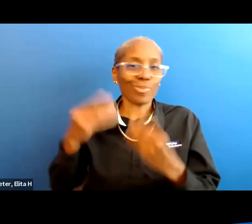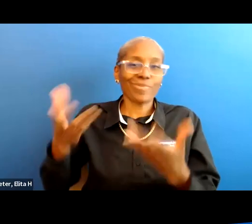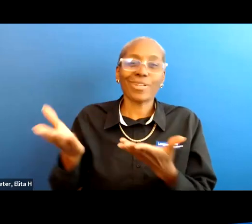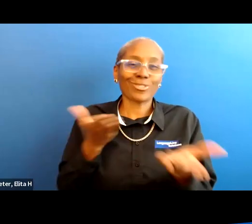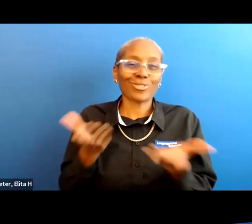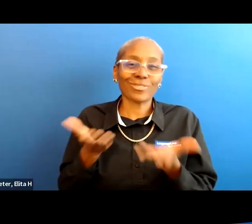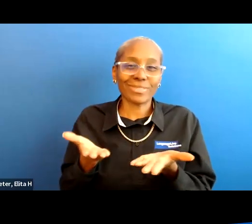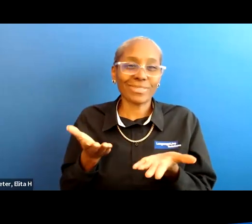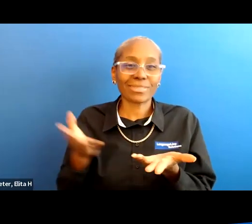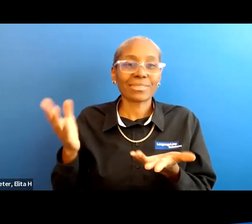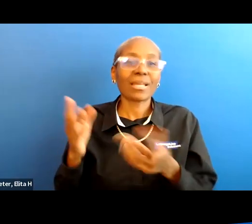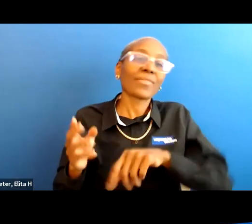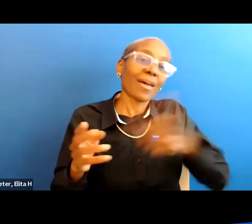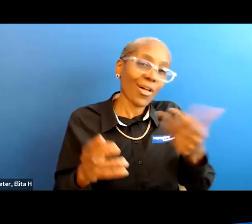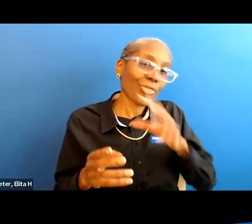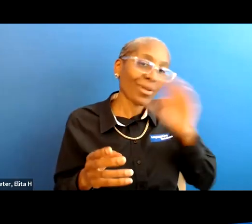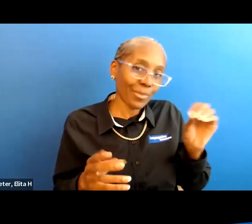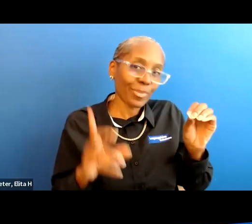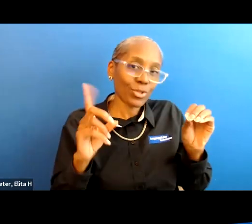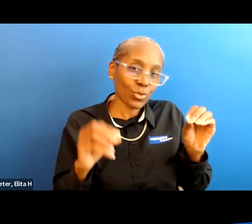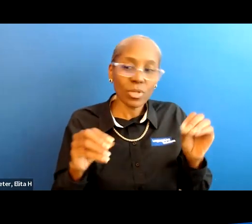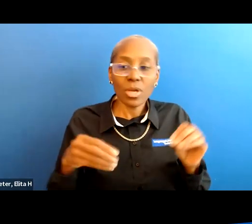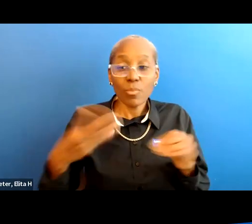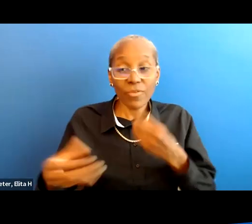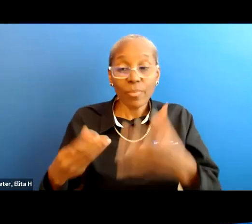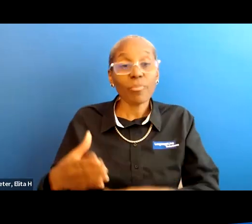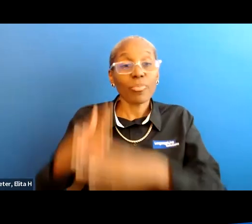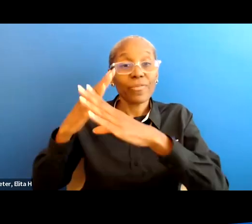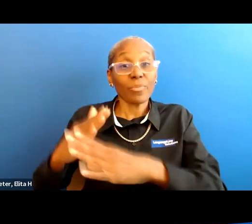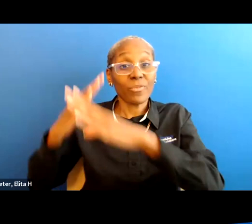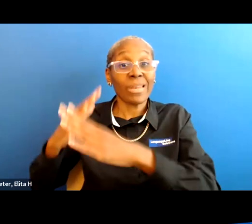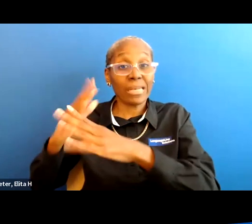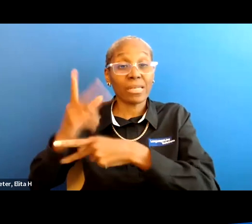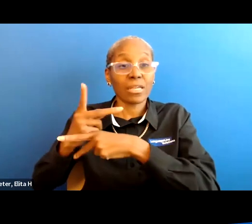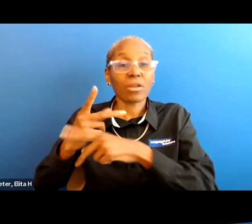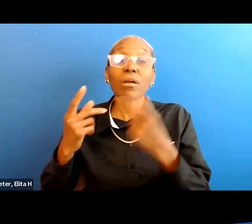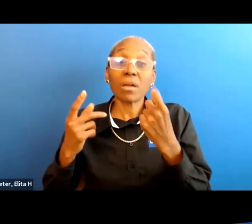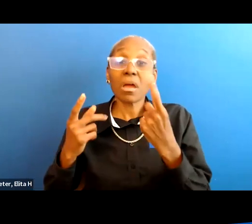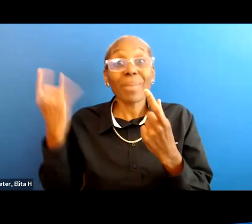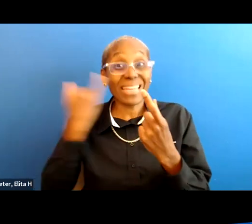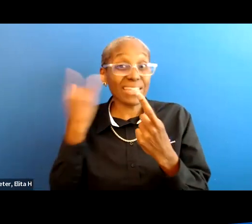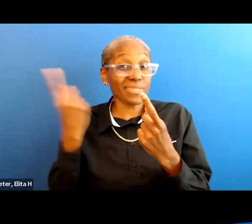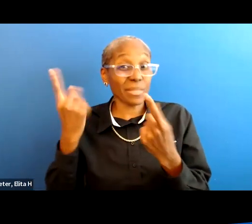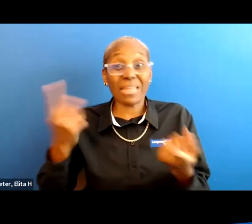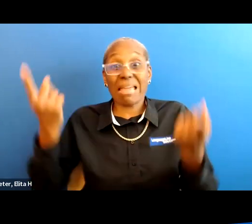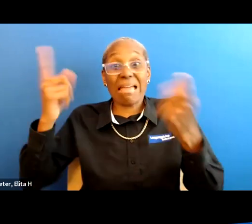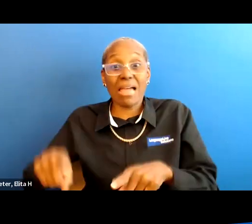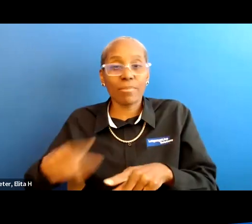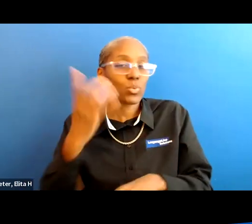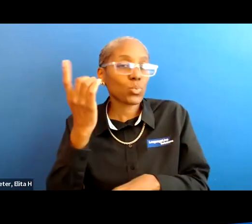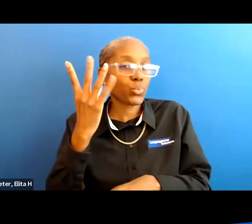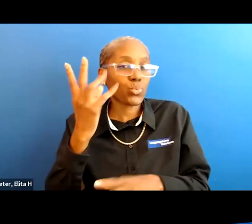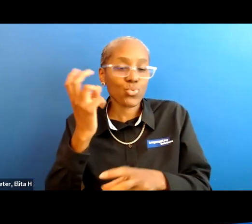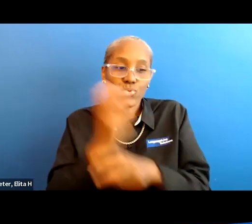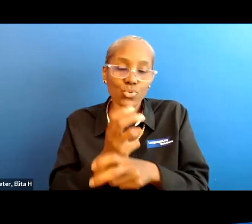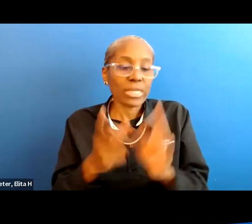that the other companies do they provide a lot of preventive care but should something happen then it's a little more difficult you have to